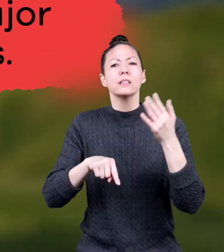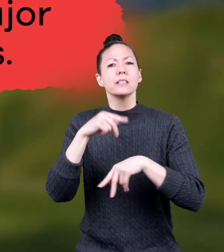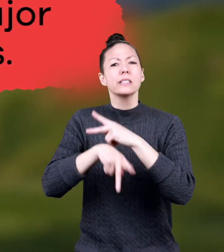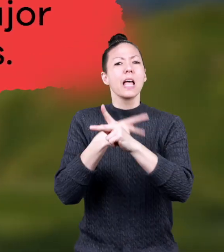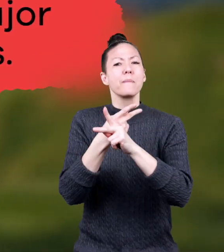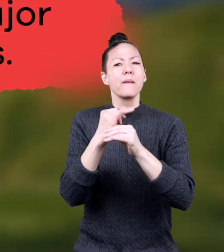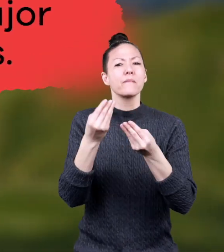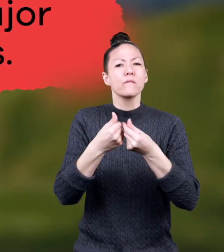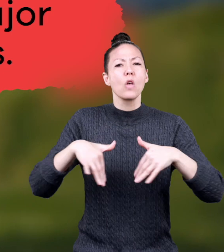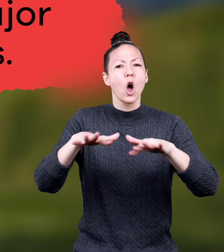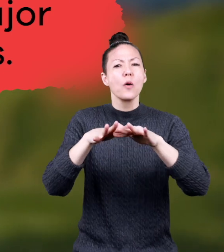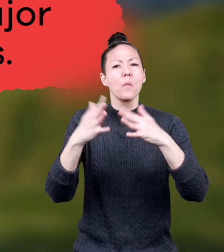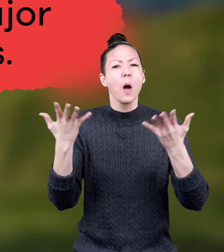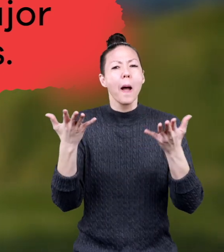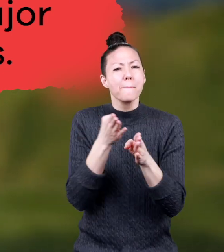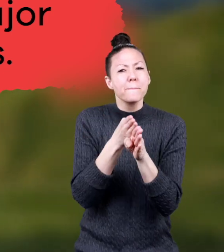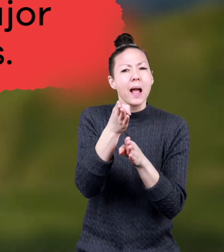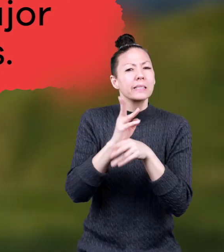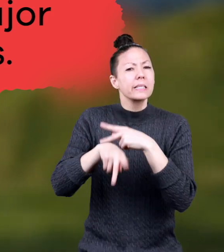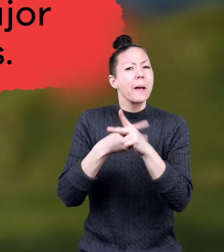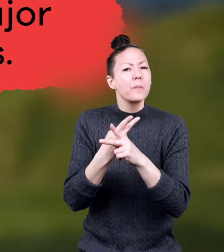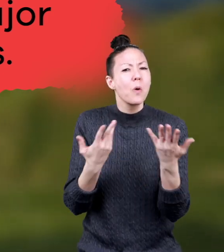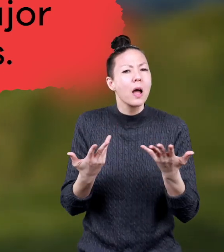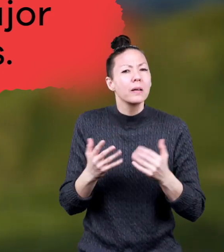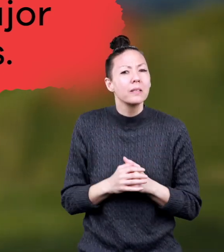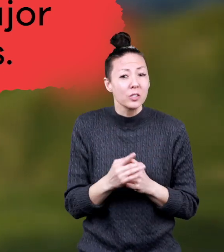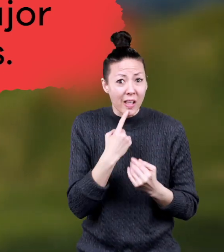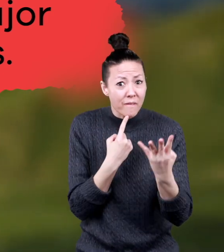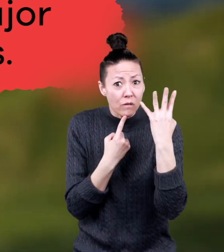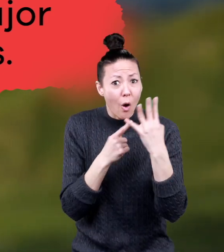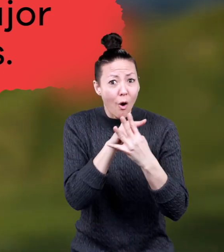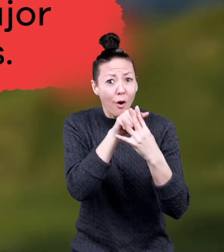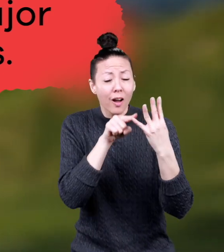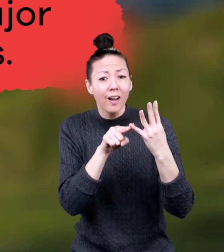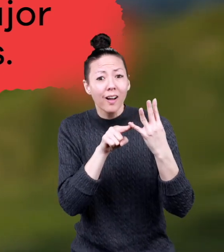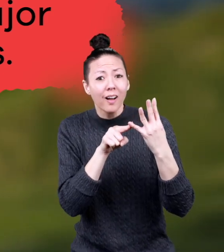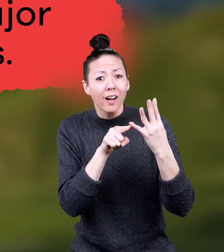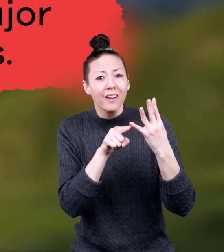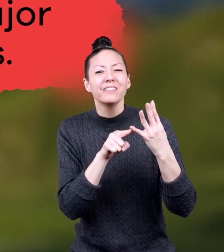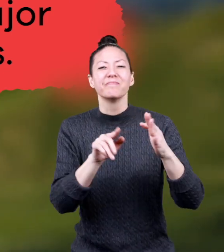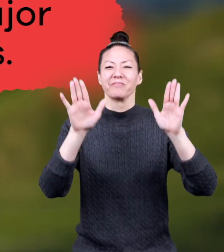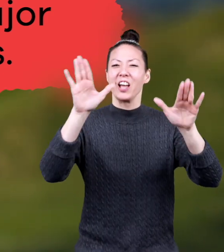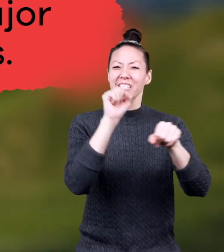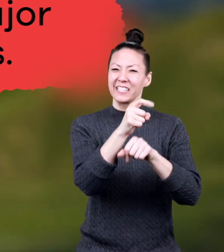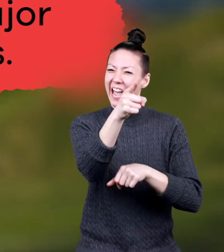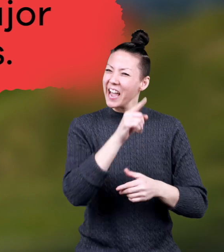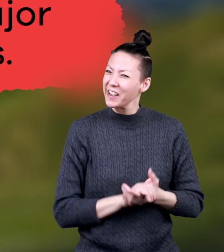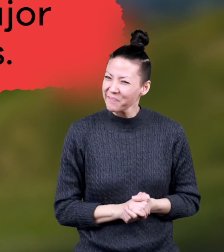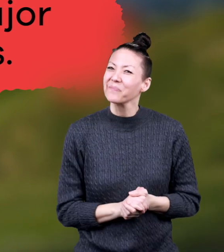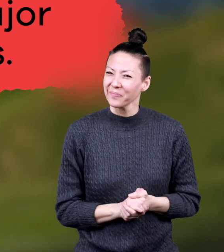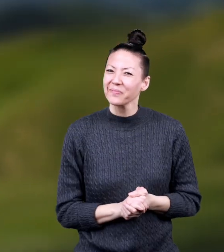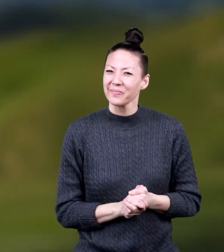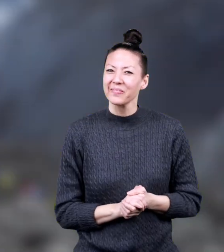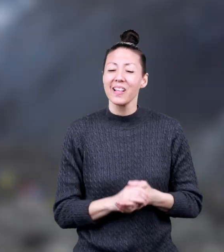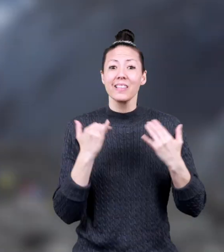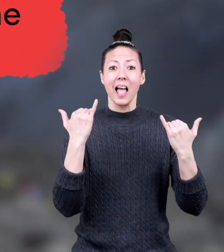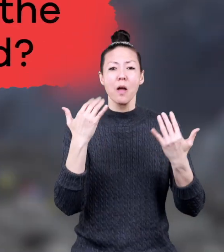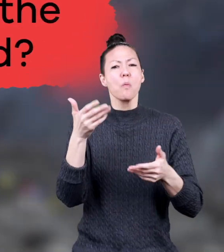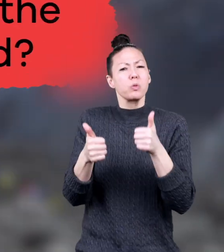major types of landforms. Did you say four? Great job! Which